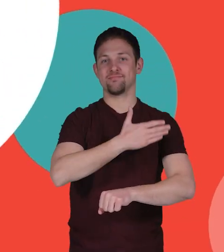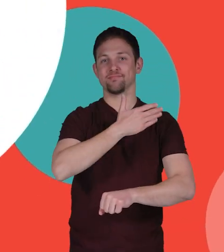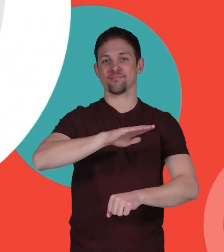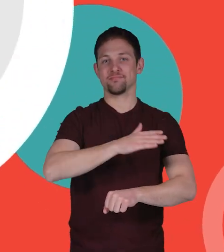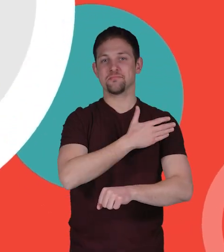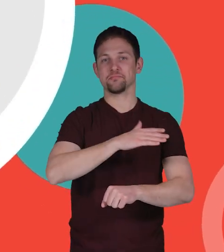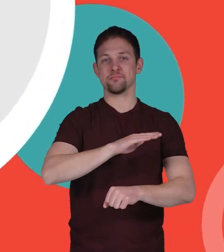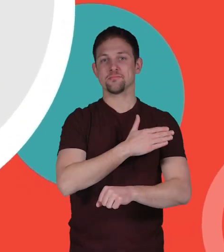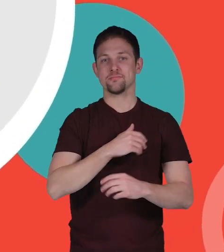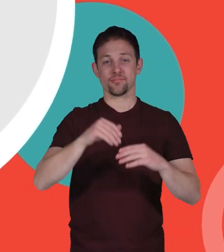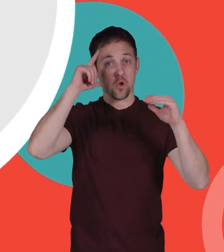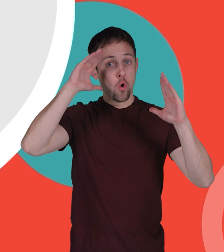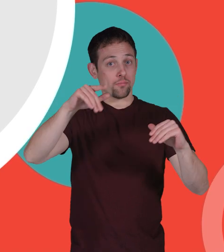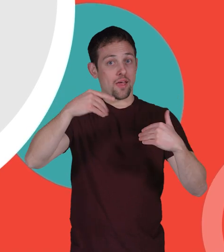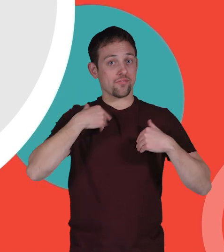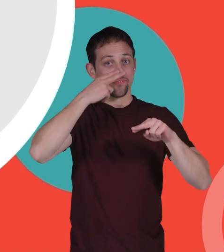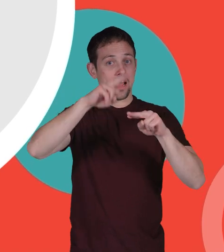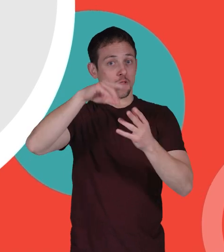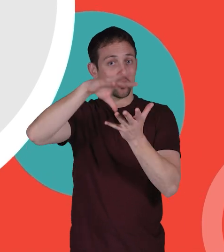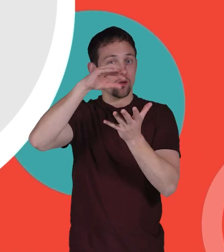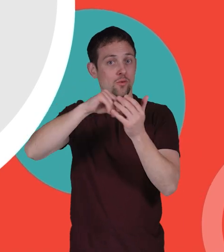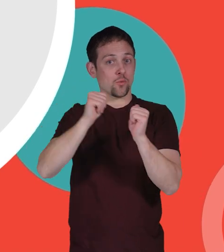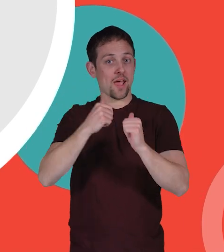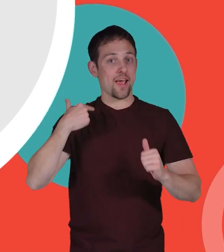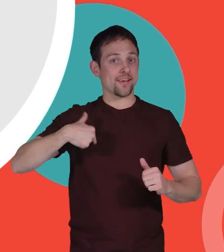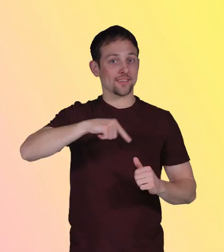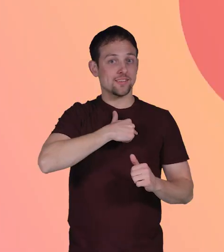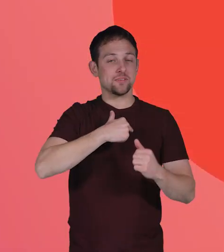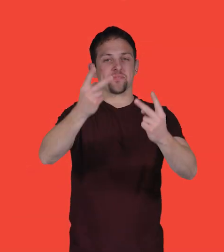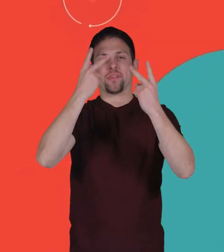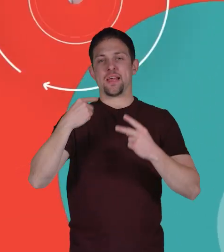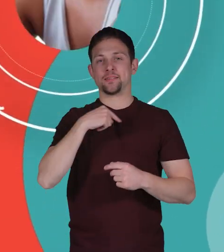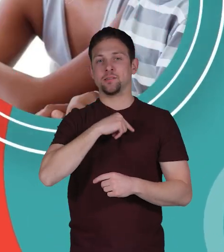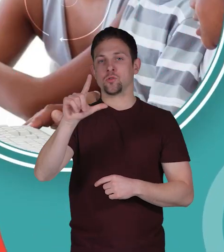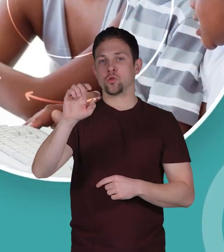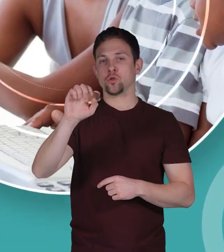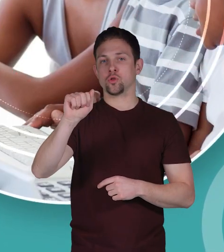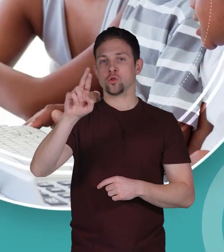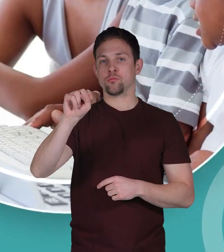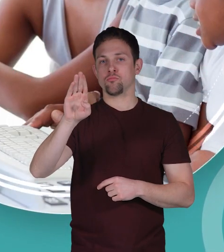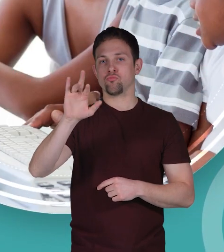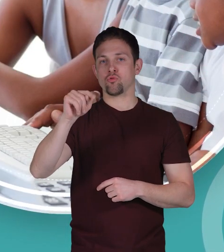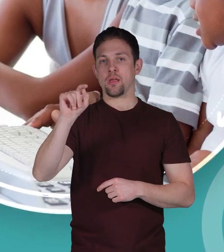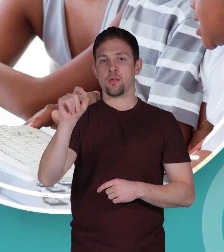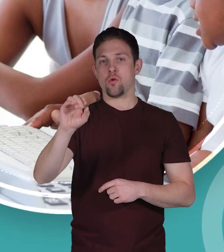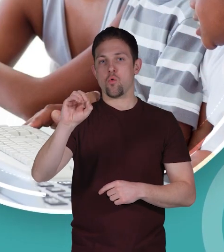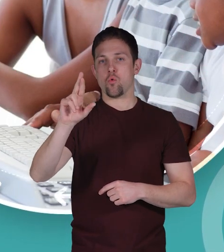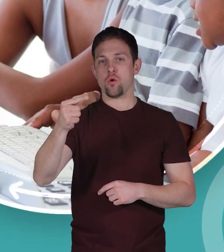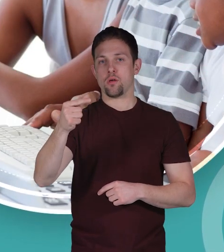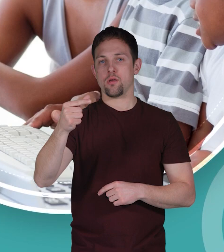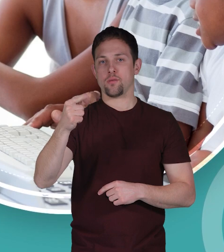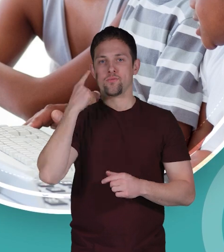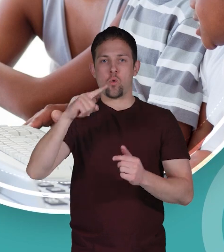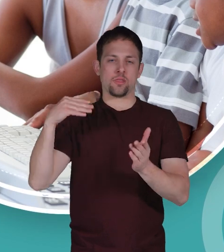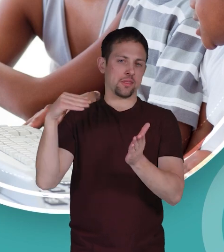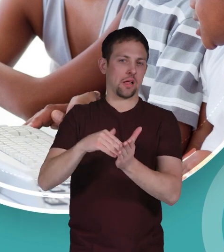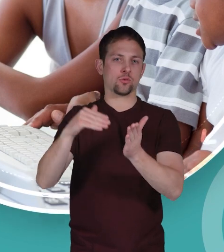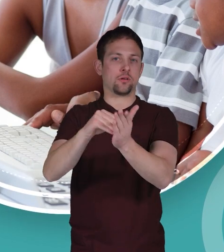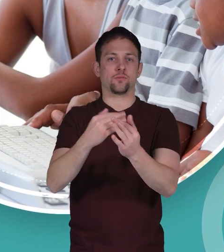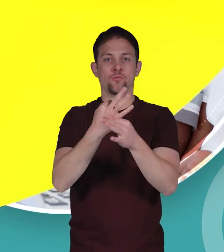Hope you had fun learning with us. Visit us at learnbright.org for thousands of free resources